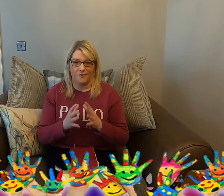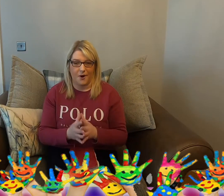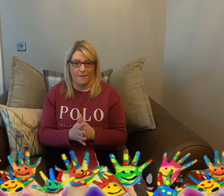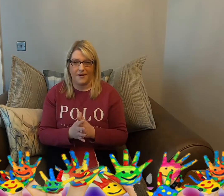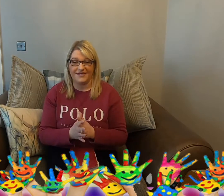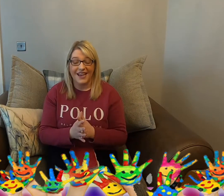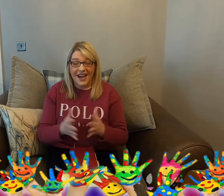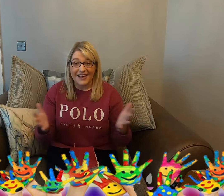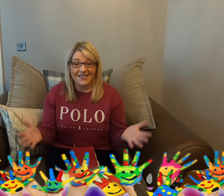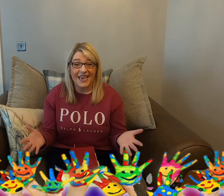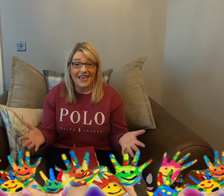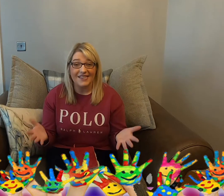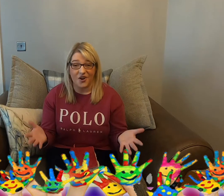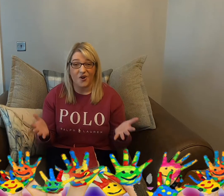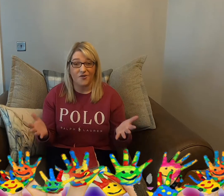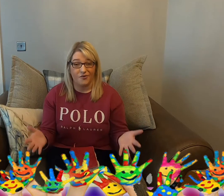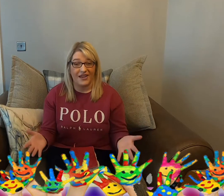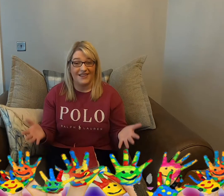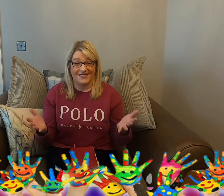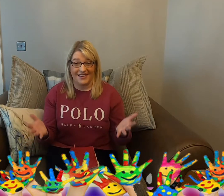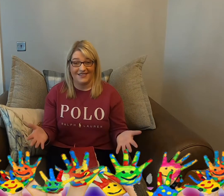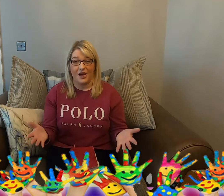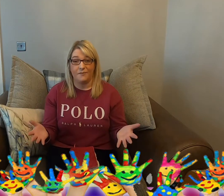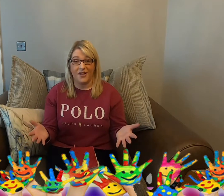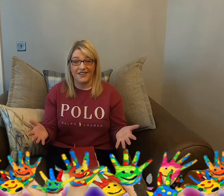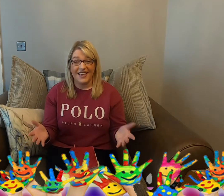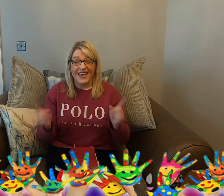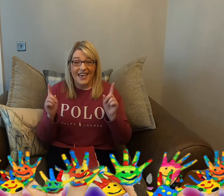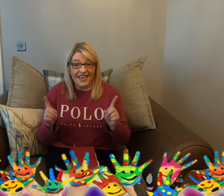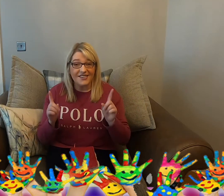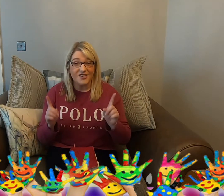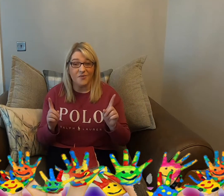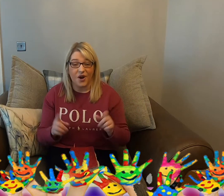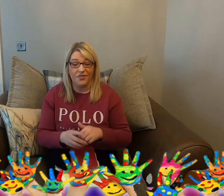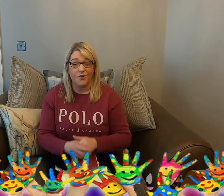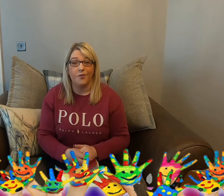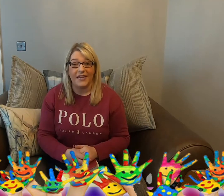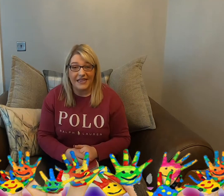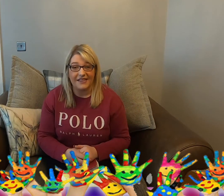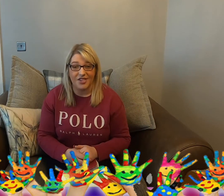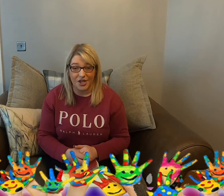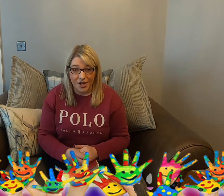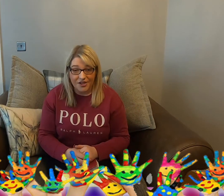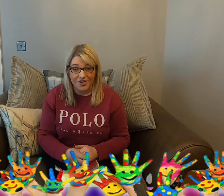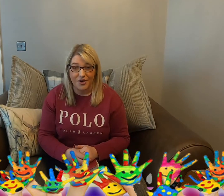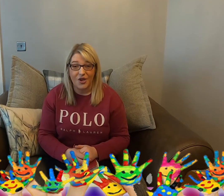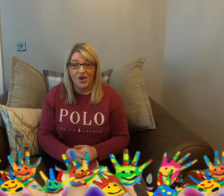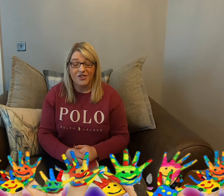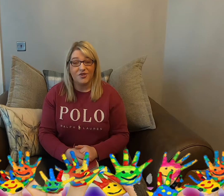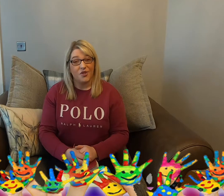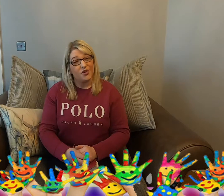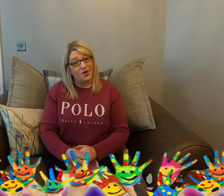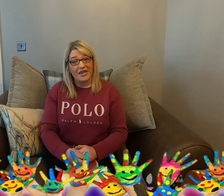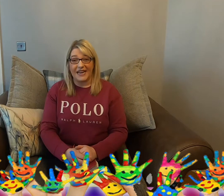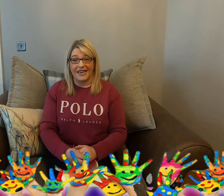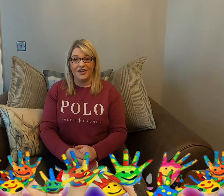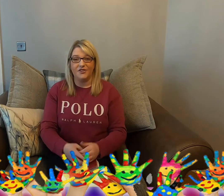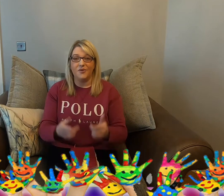purpose. And he is our greatest example. He is the one that we need to look to so that you and I can know